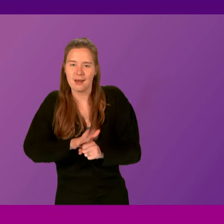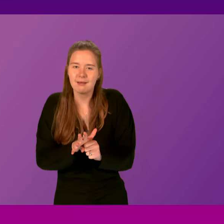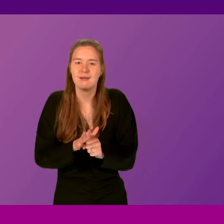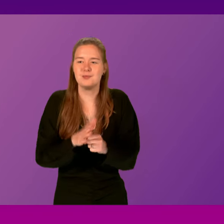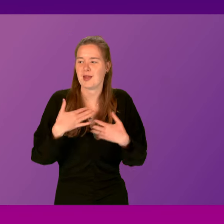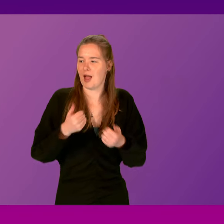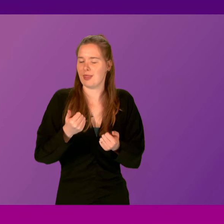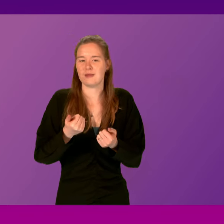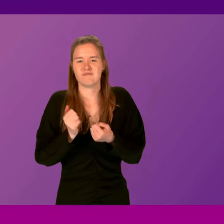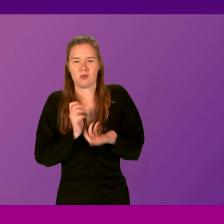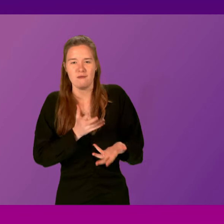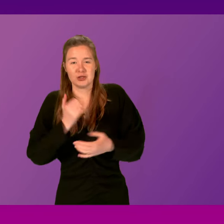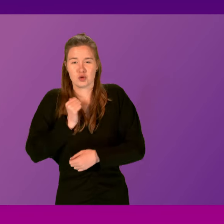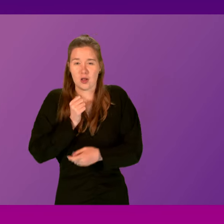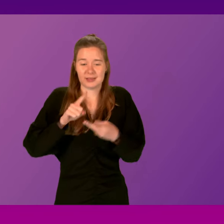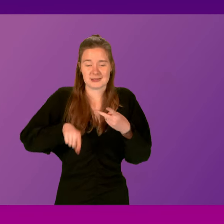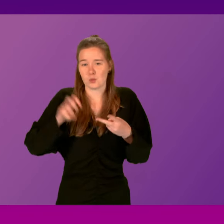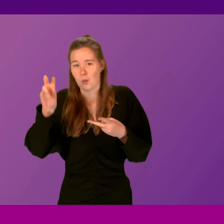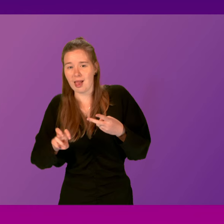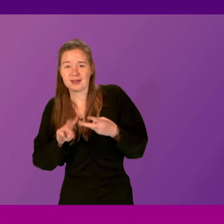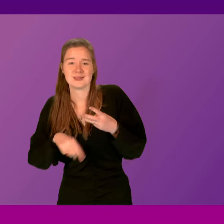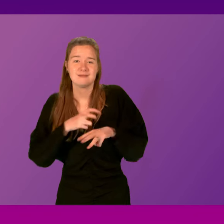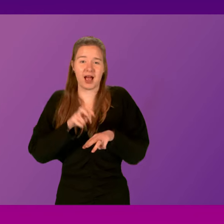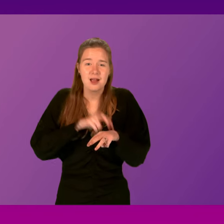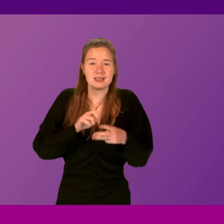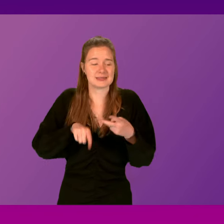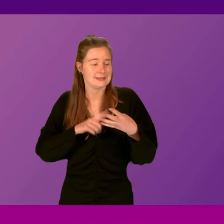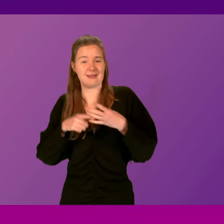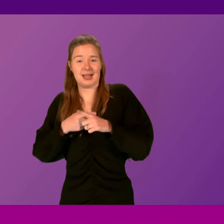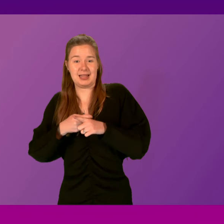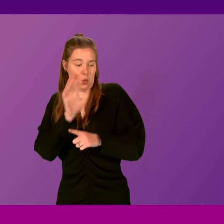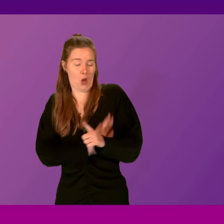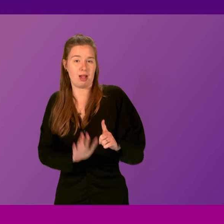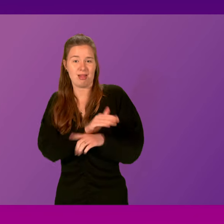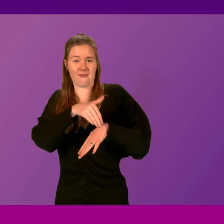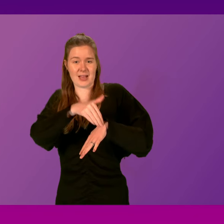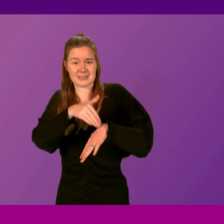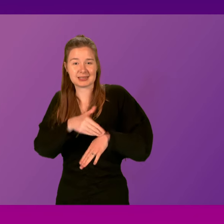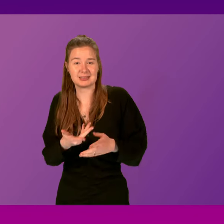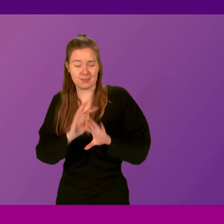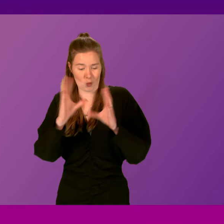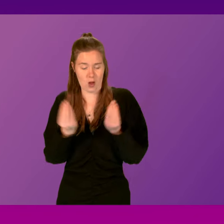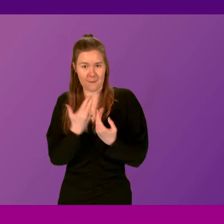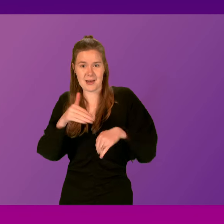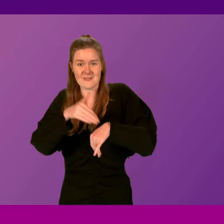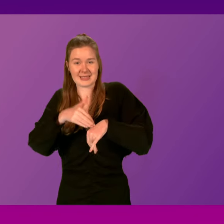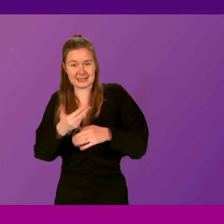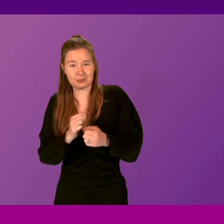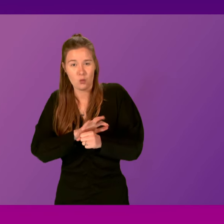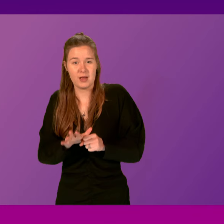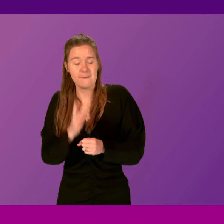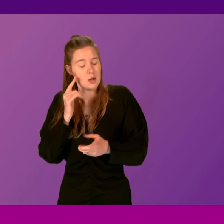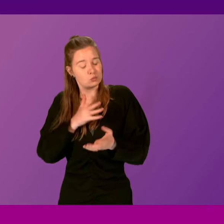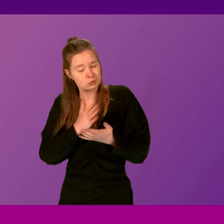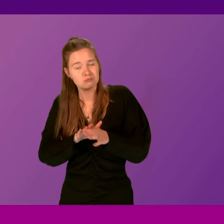services in Scotland, in Wales, in Northern Ireland, and indeed in England and right across the world. But we are making